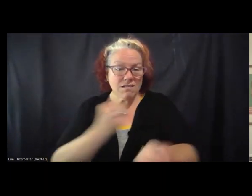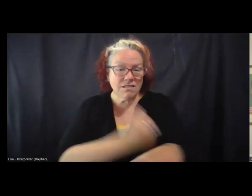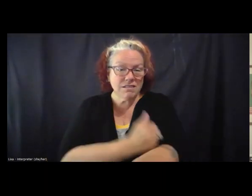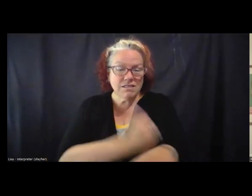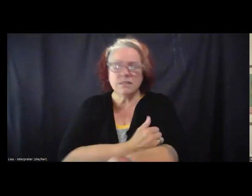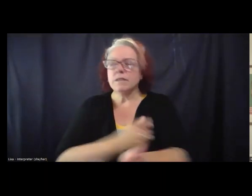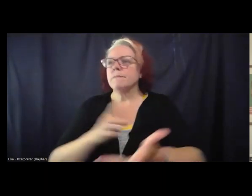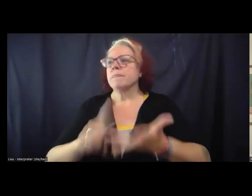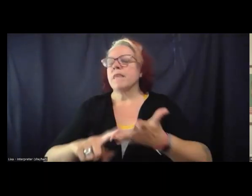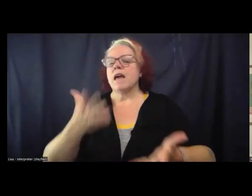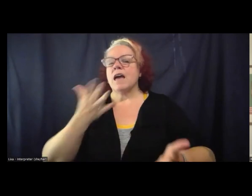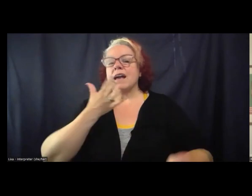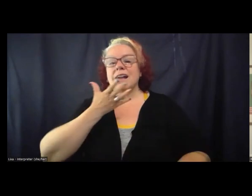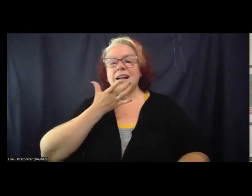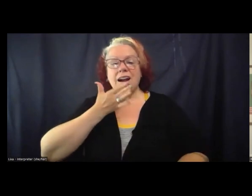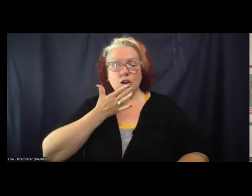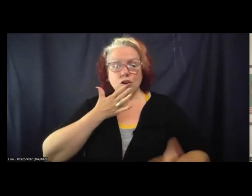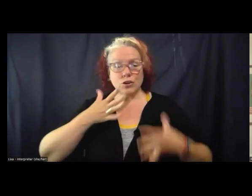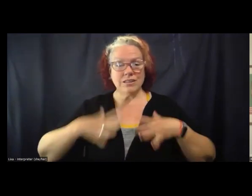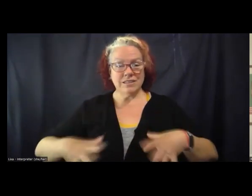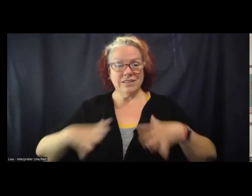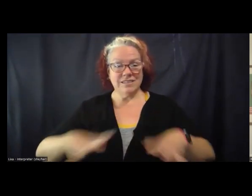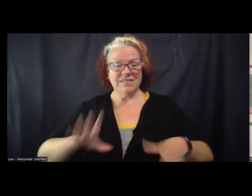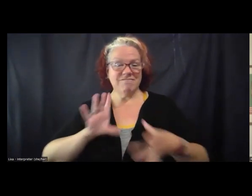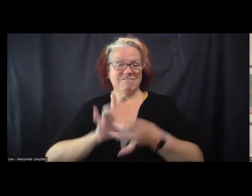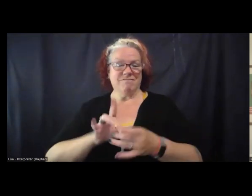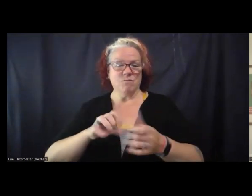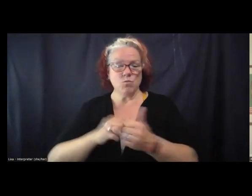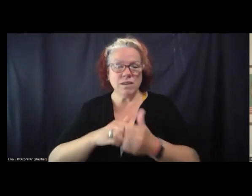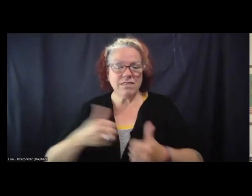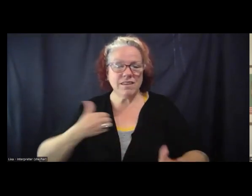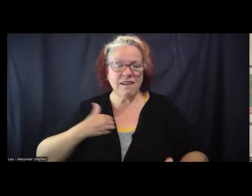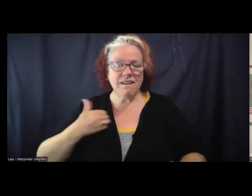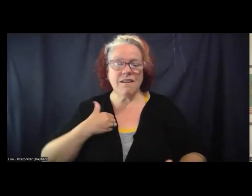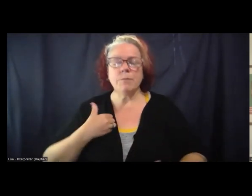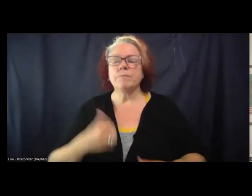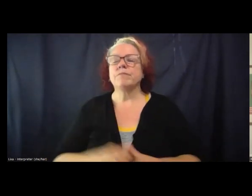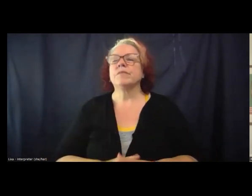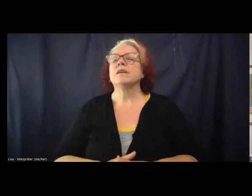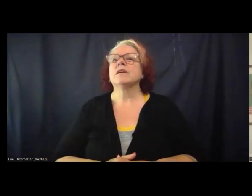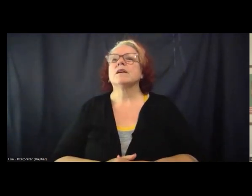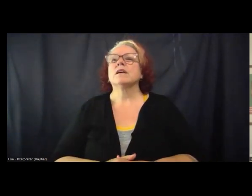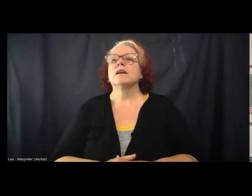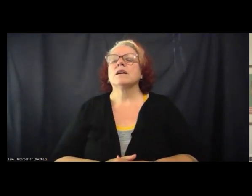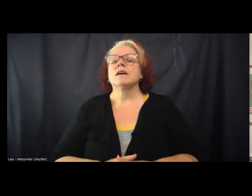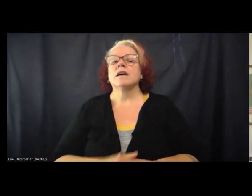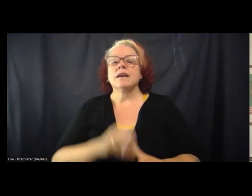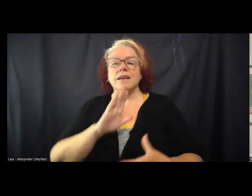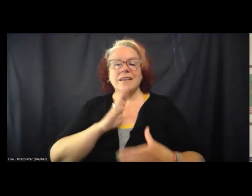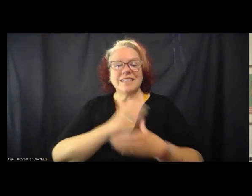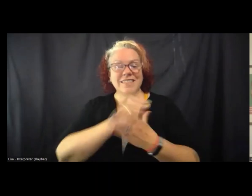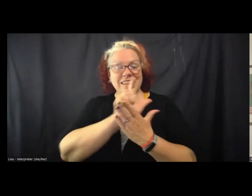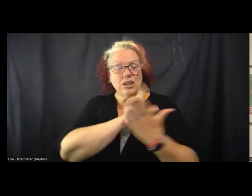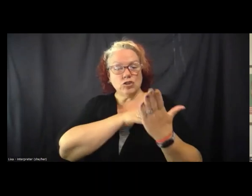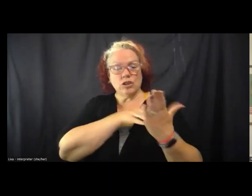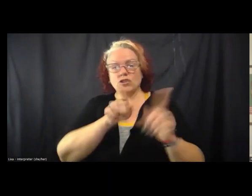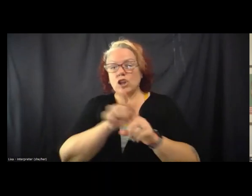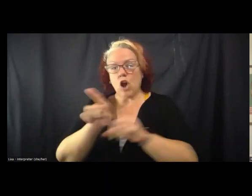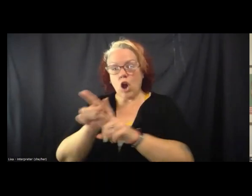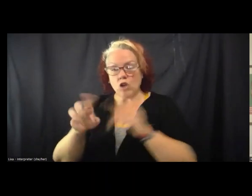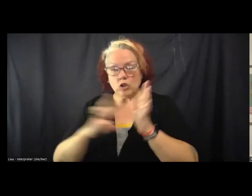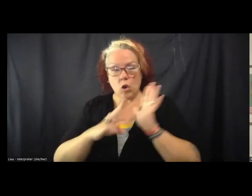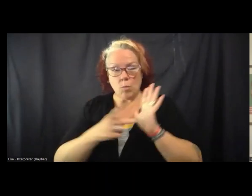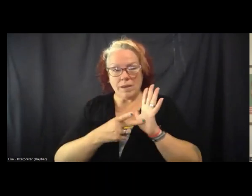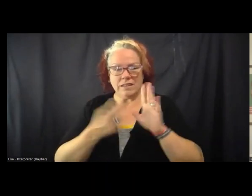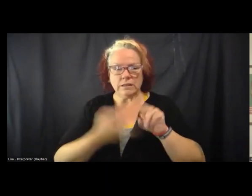with the name gang, that kind of stuff. The injunctions also by default, increase the level and intensity